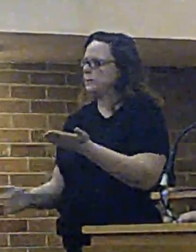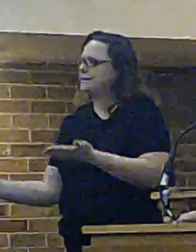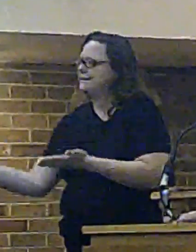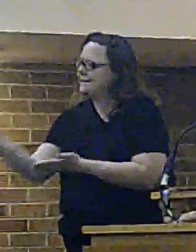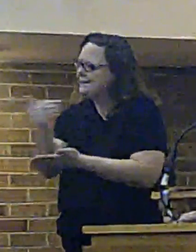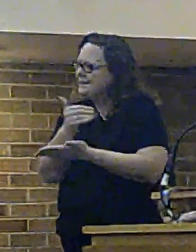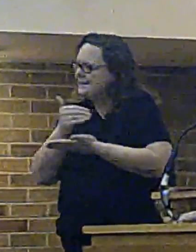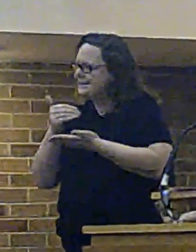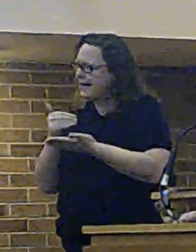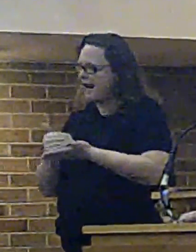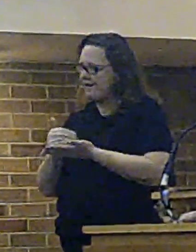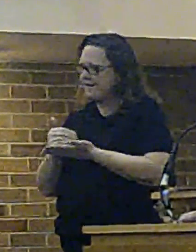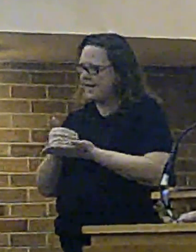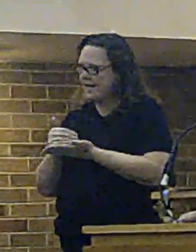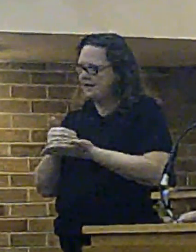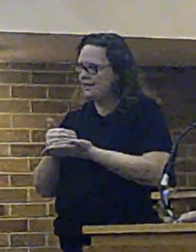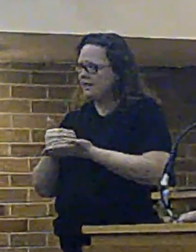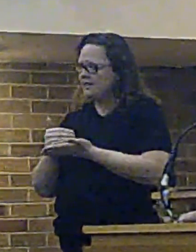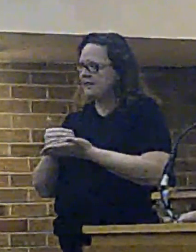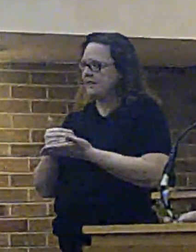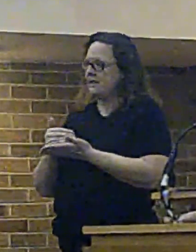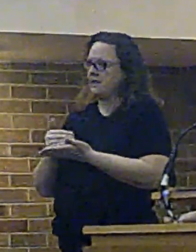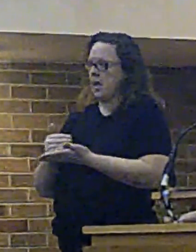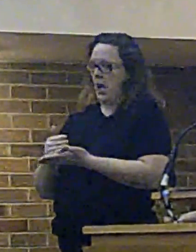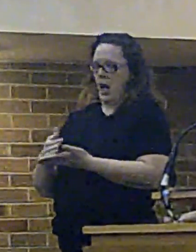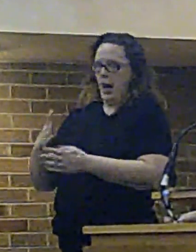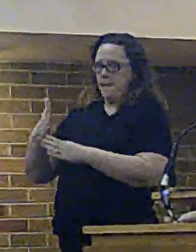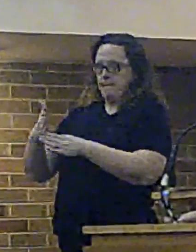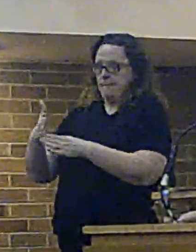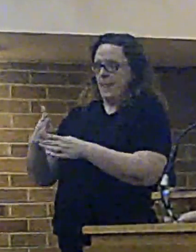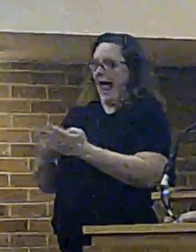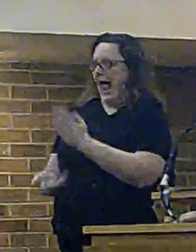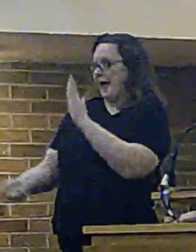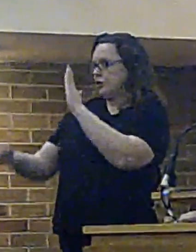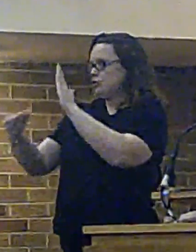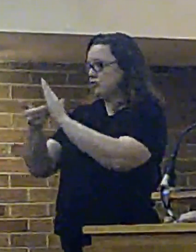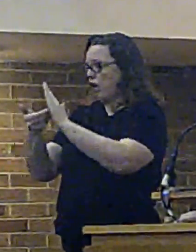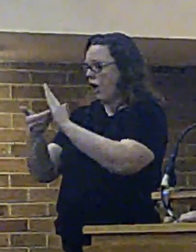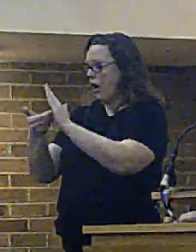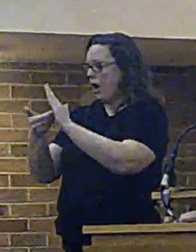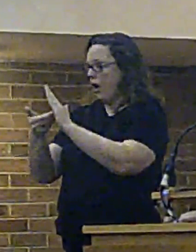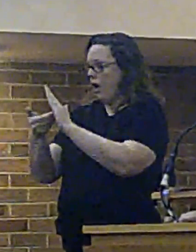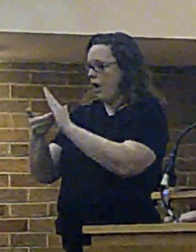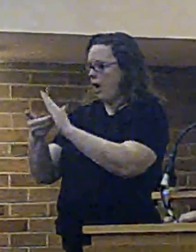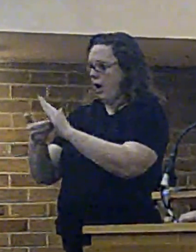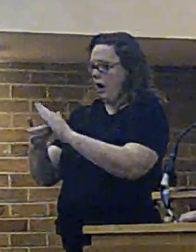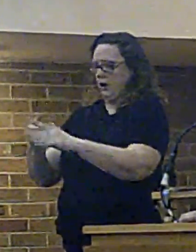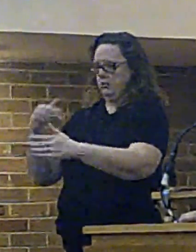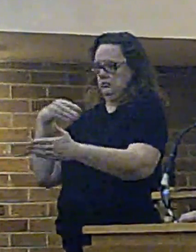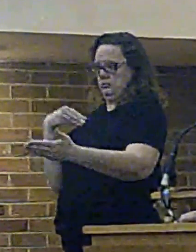within this spending review. That is on top of significant reductions since 2004.